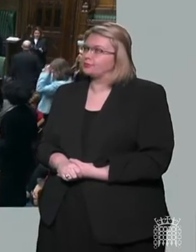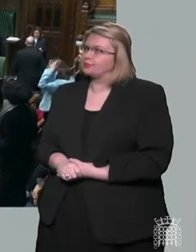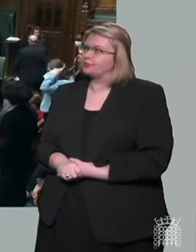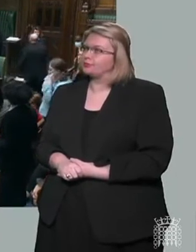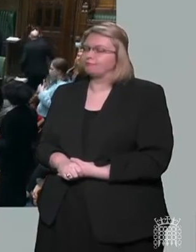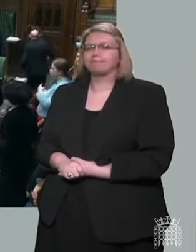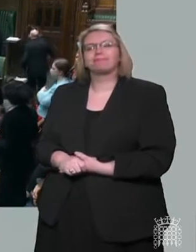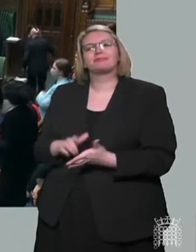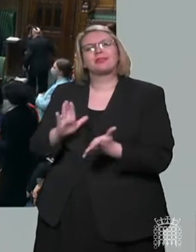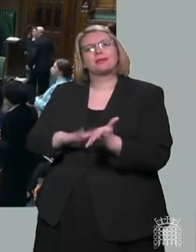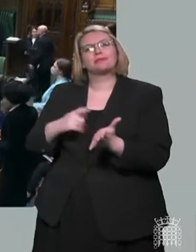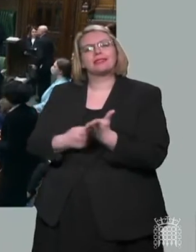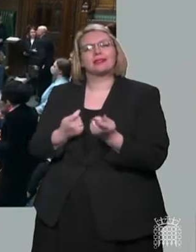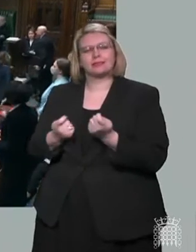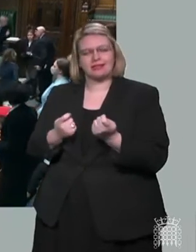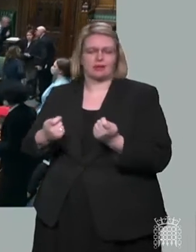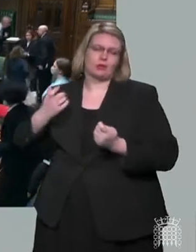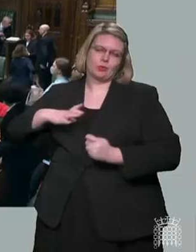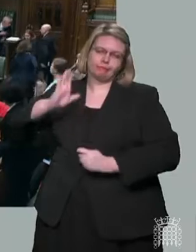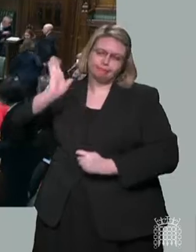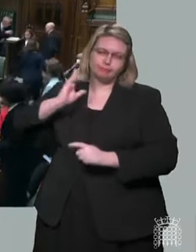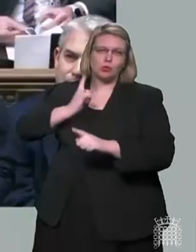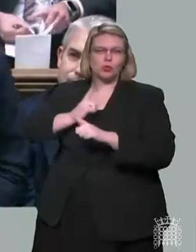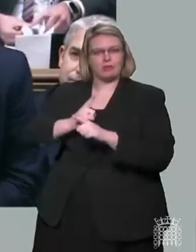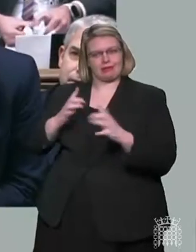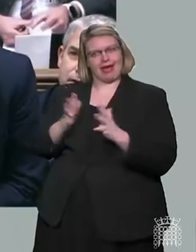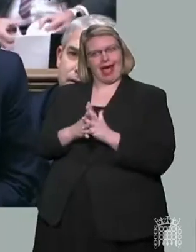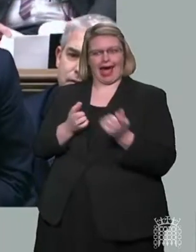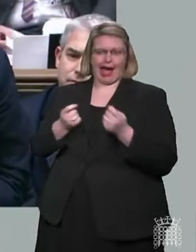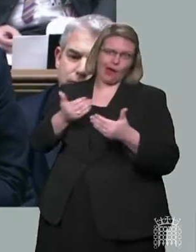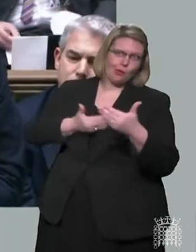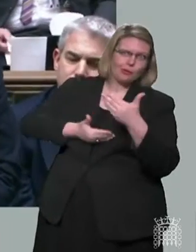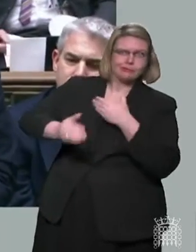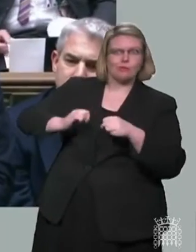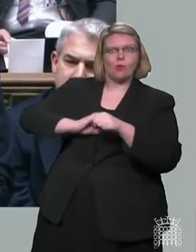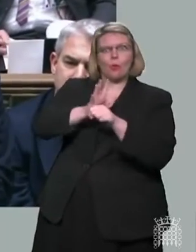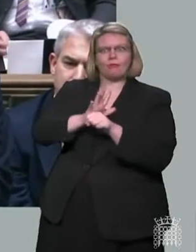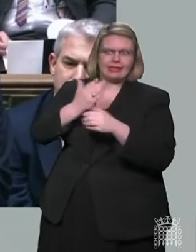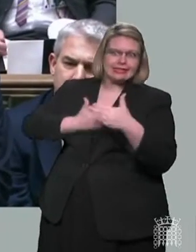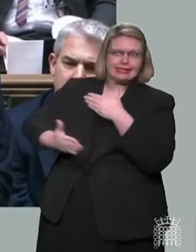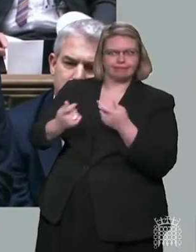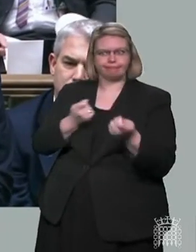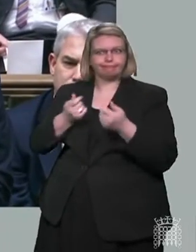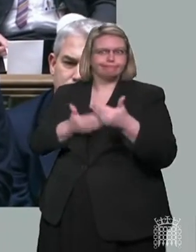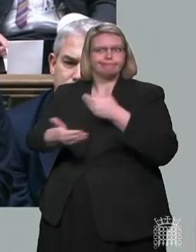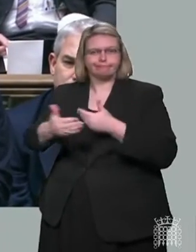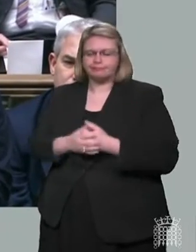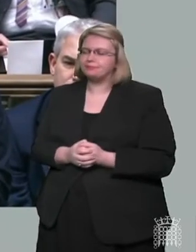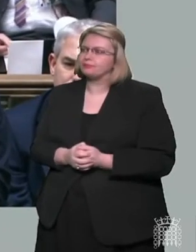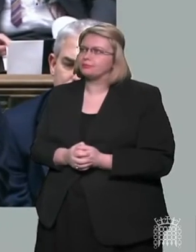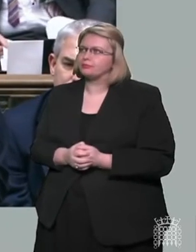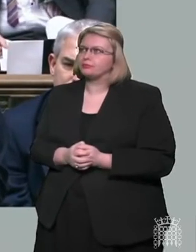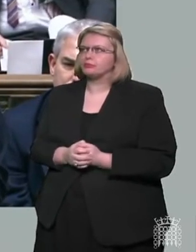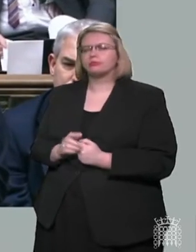Mr Speaker, with permission, I'll make a statement on our strategy for living with COVID. And before I begin, I know the whole House will